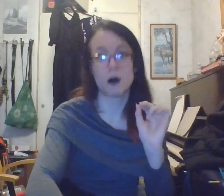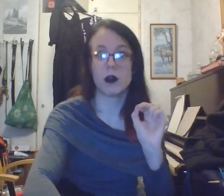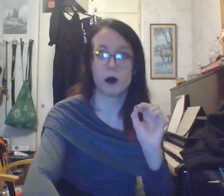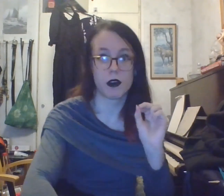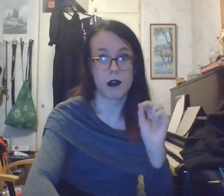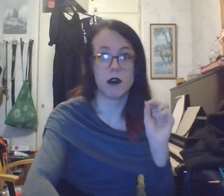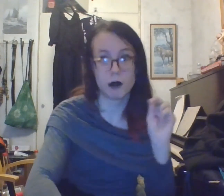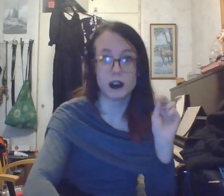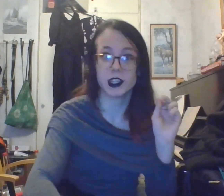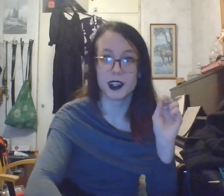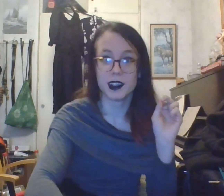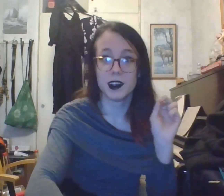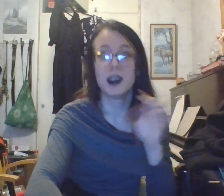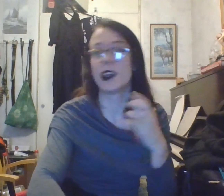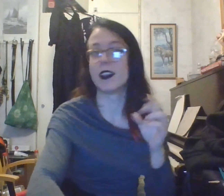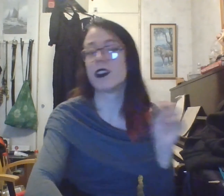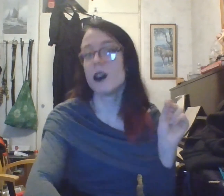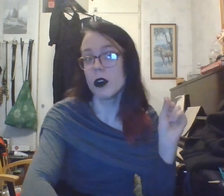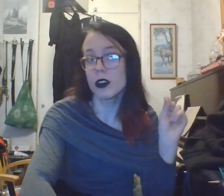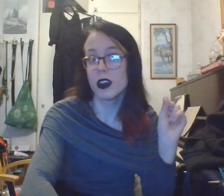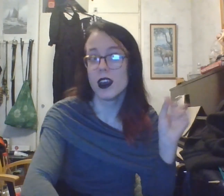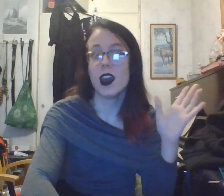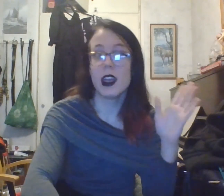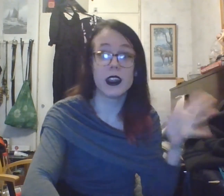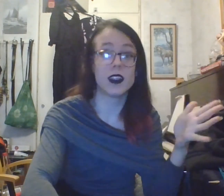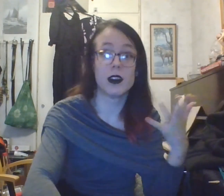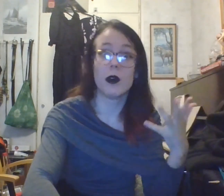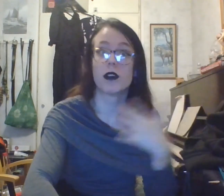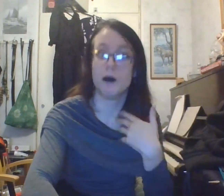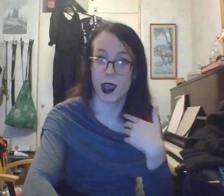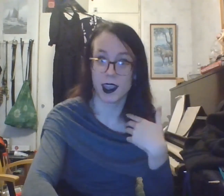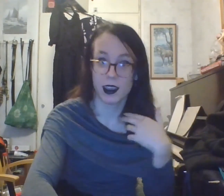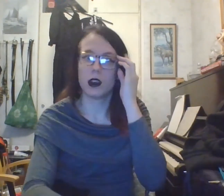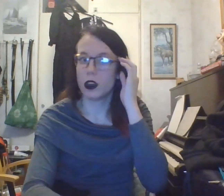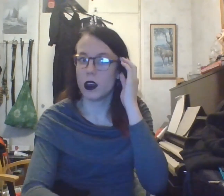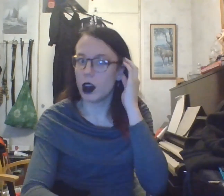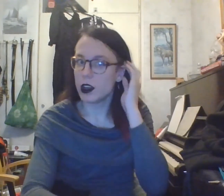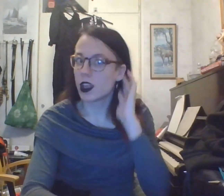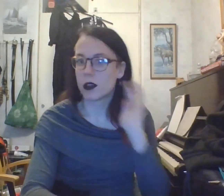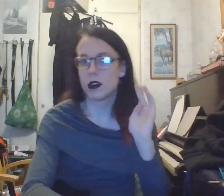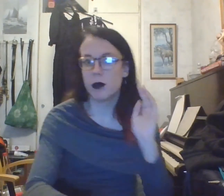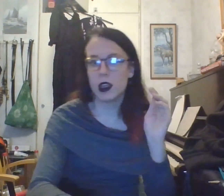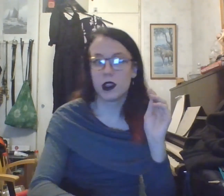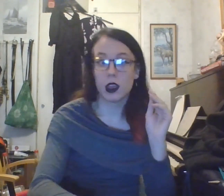with your own body. It's yours, and it's yours to be. Onochism is based in